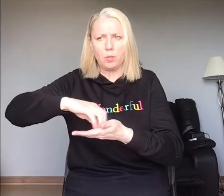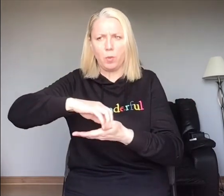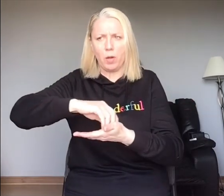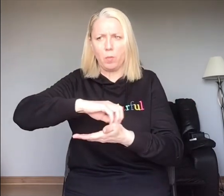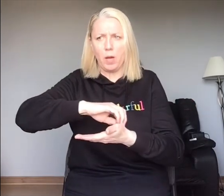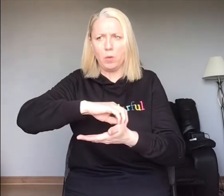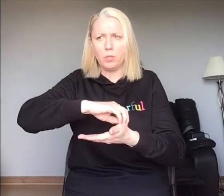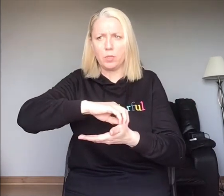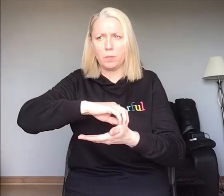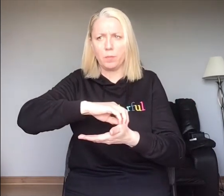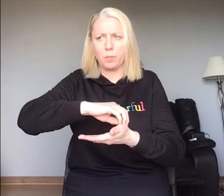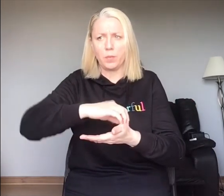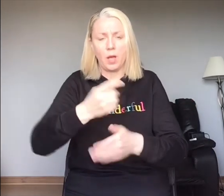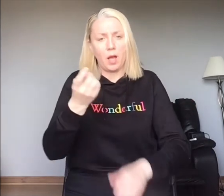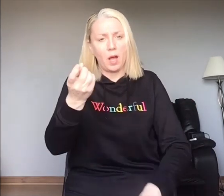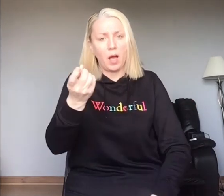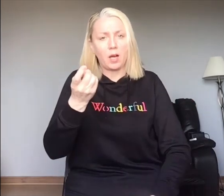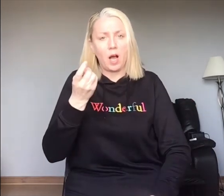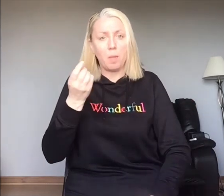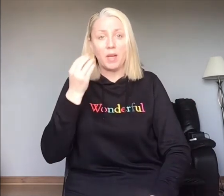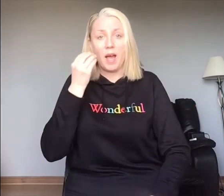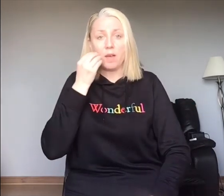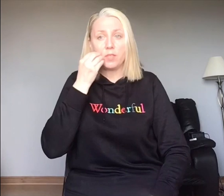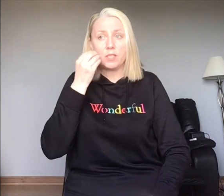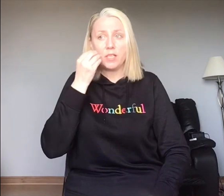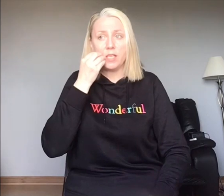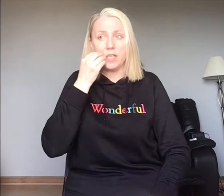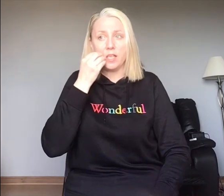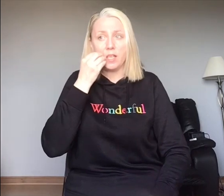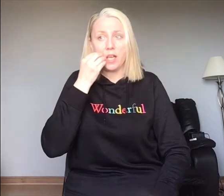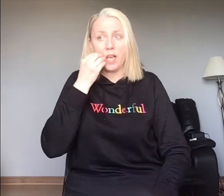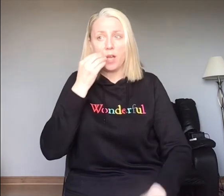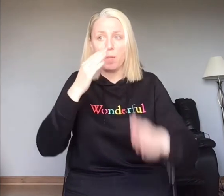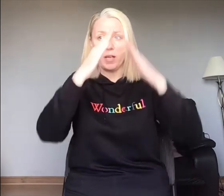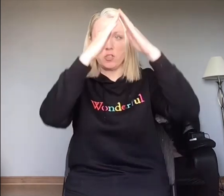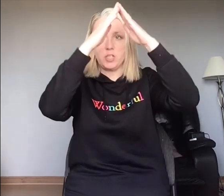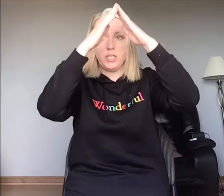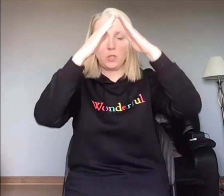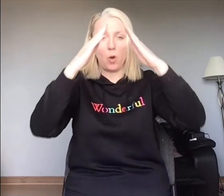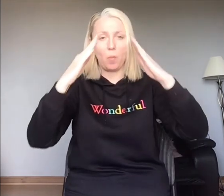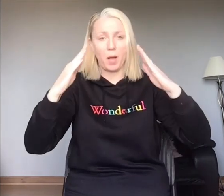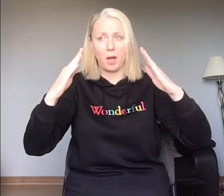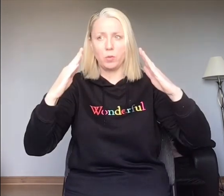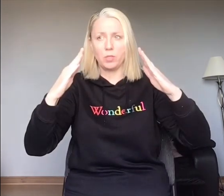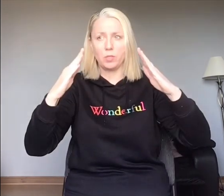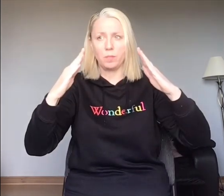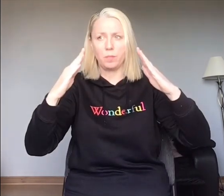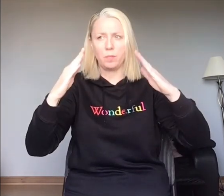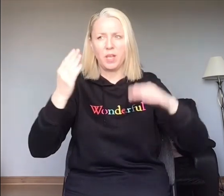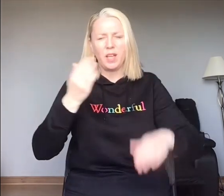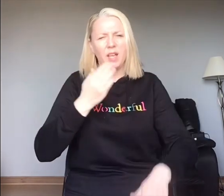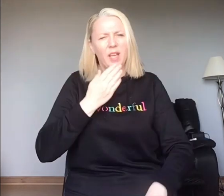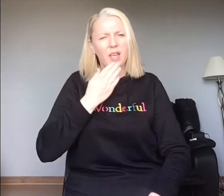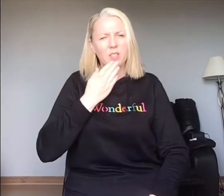brown mouse? Come and have tea in my treetop house. It's